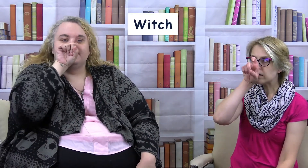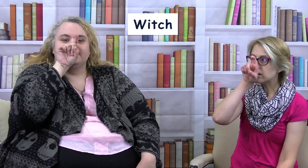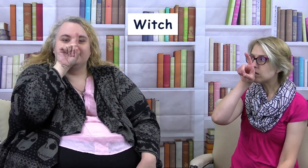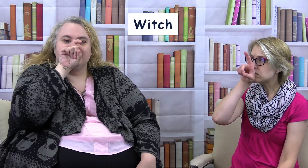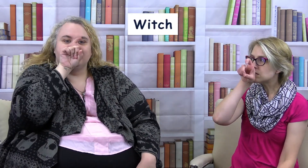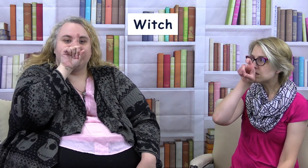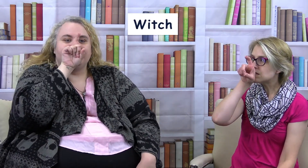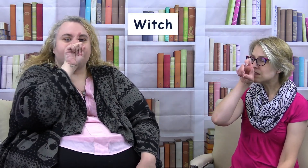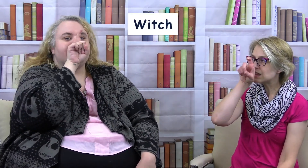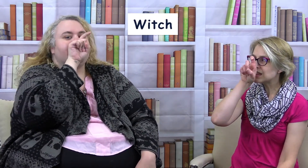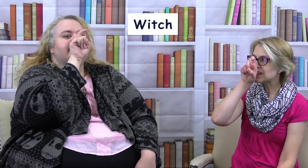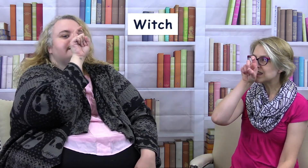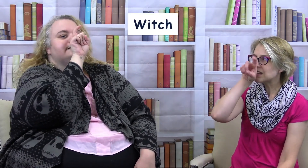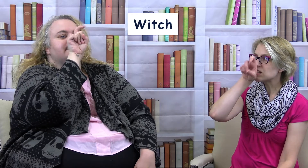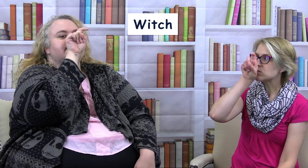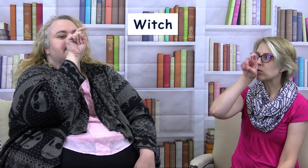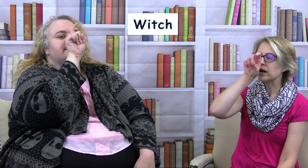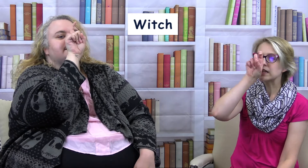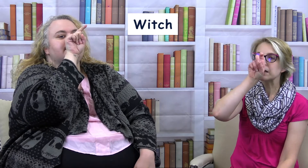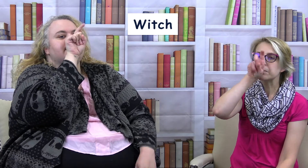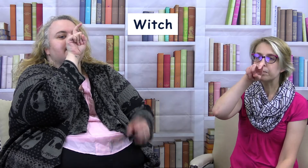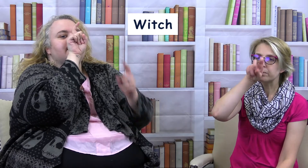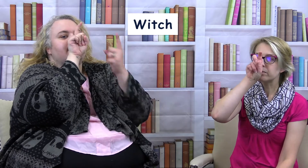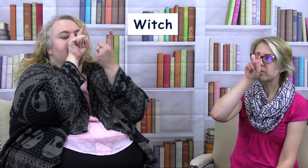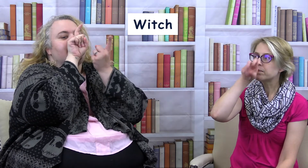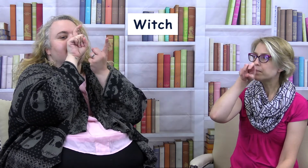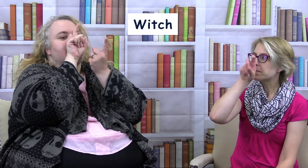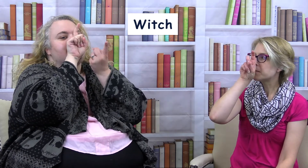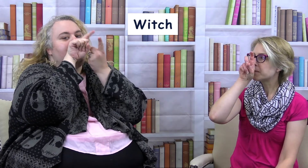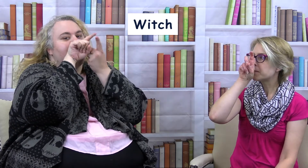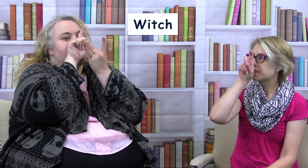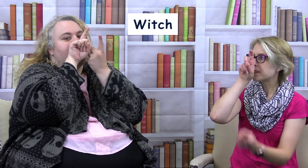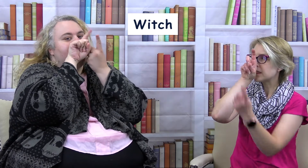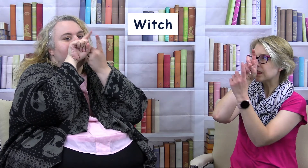and you crooked. That's right. And you can tap like your other.